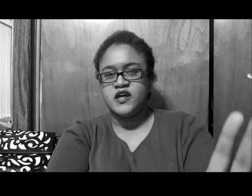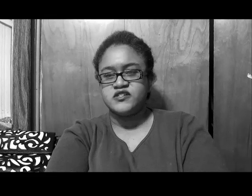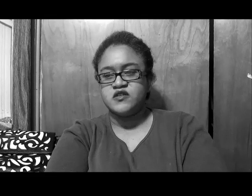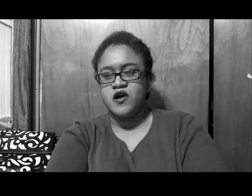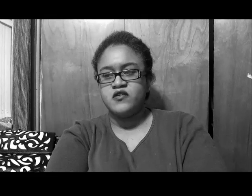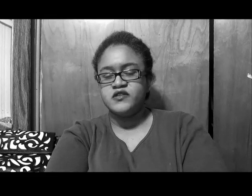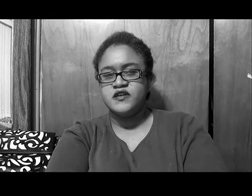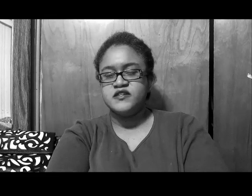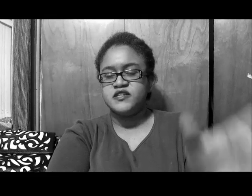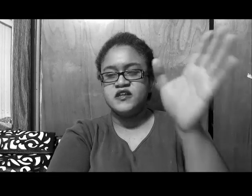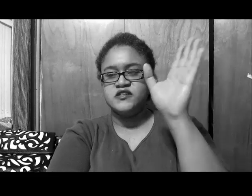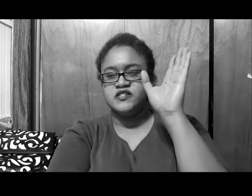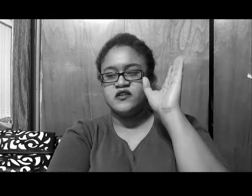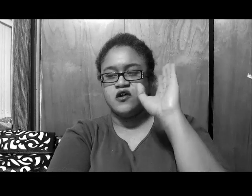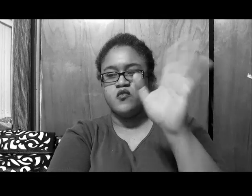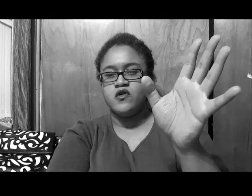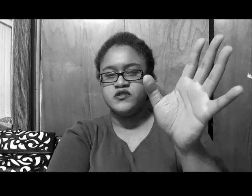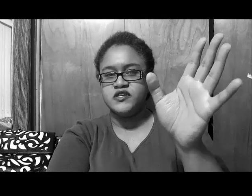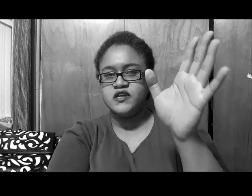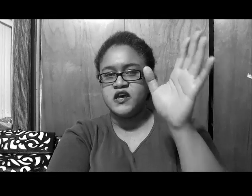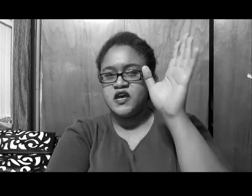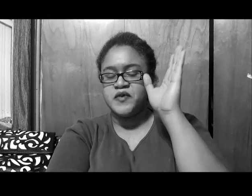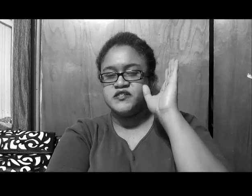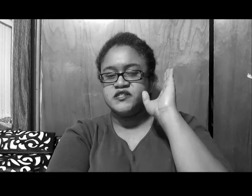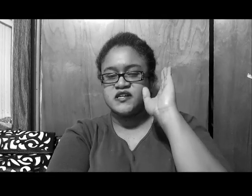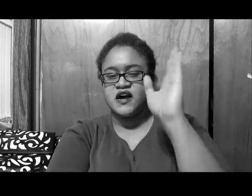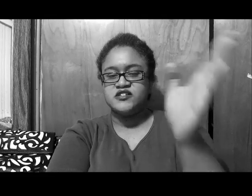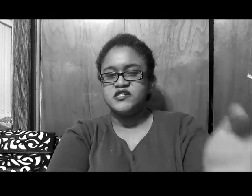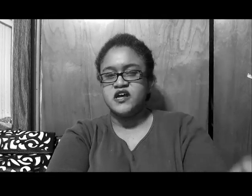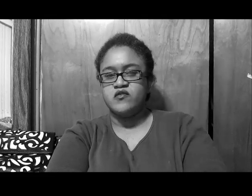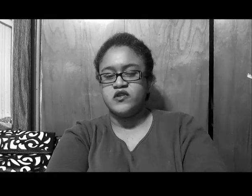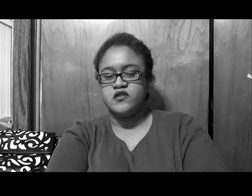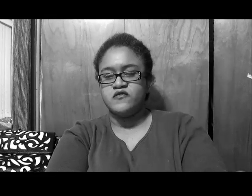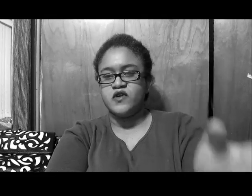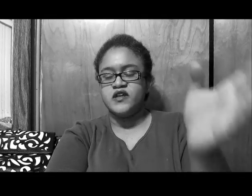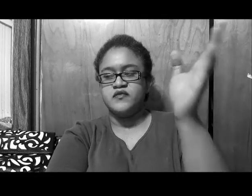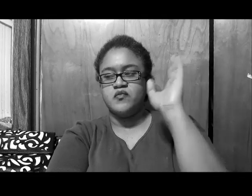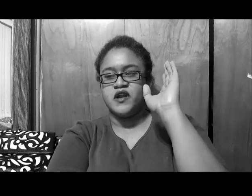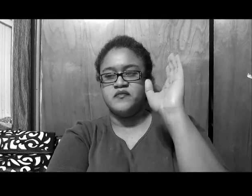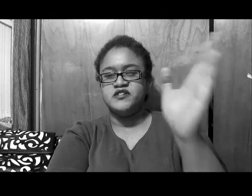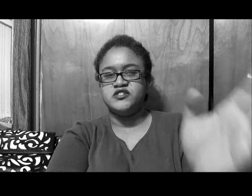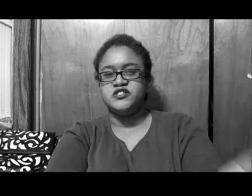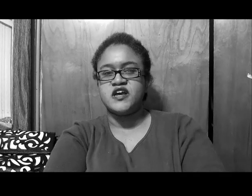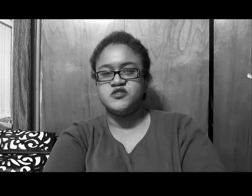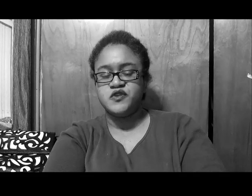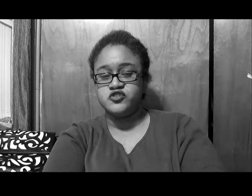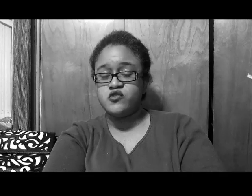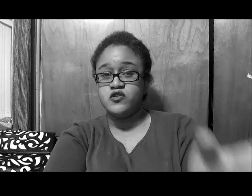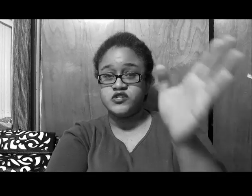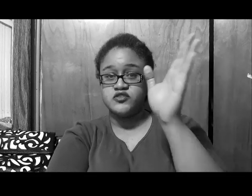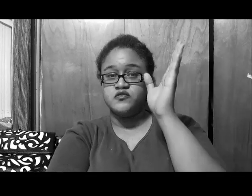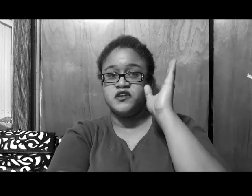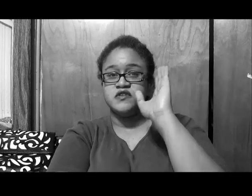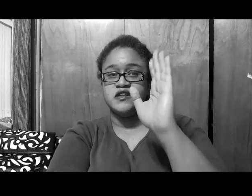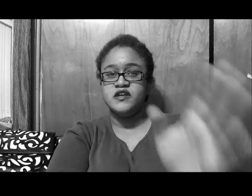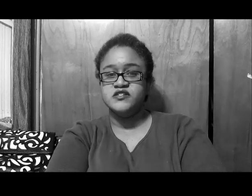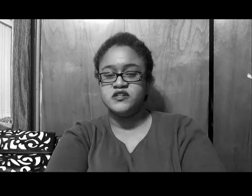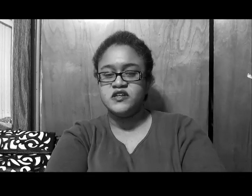like I said, the Marlo thing is, Kenya's saying her words in, and basically saying how she's not really a good friend, if nobody basically, she has to be a controller, which I do believe Nina is, Nina